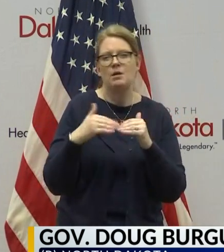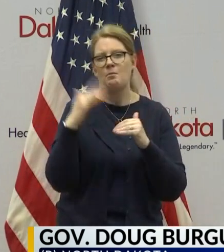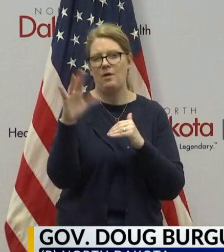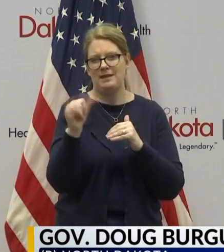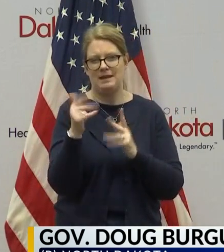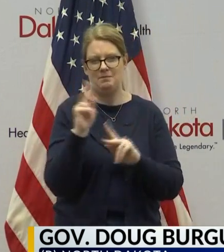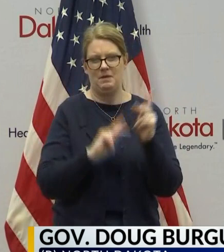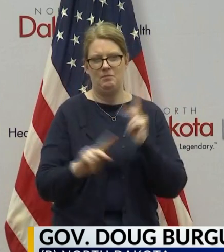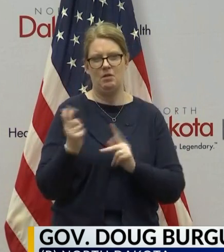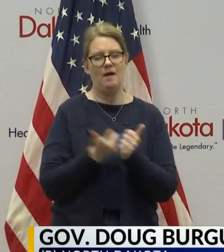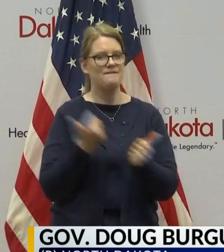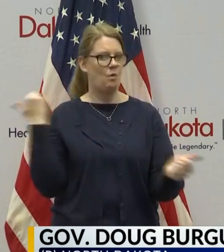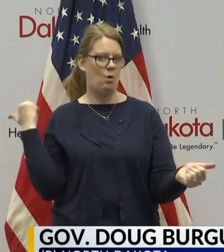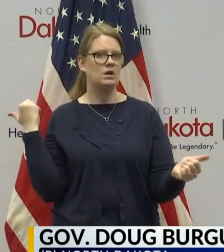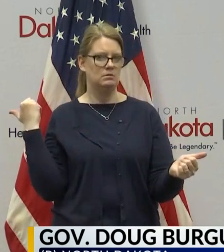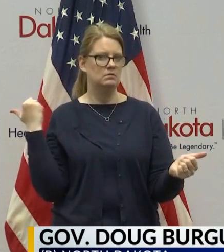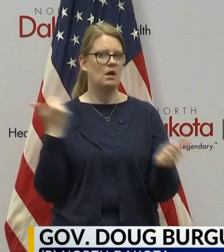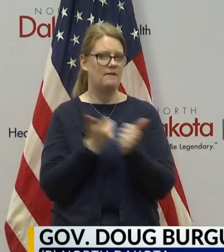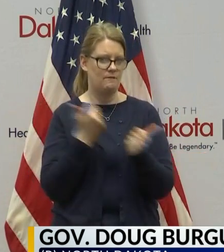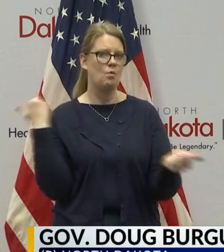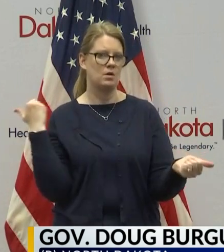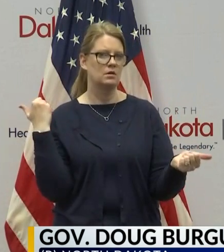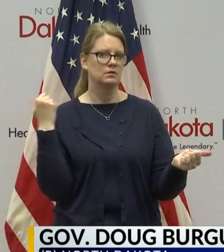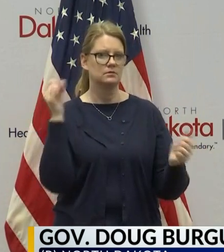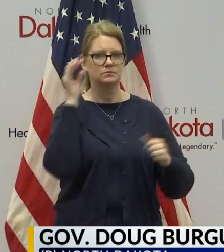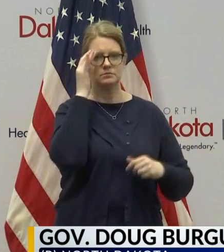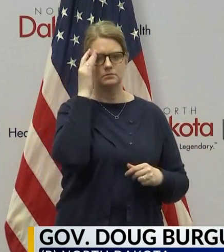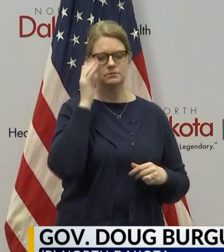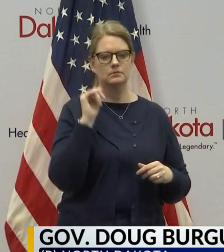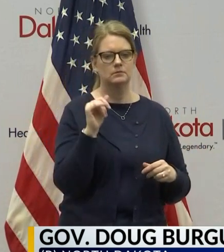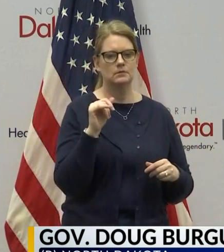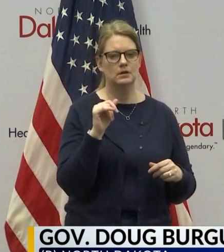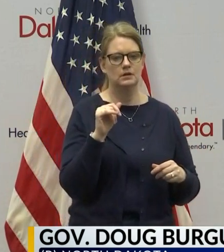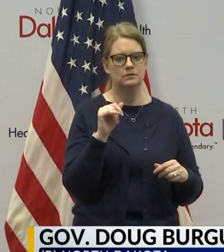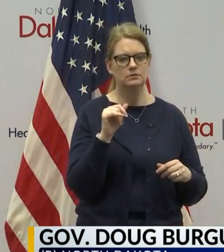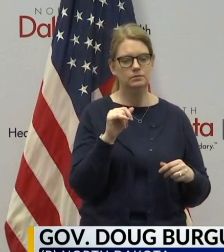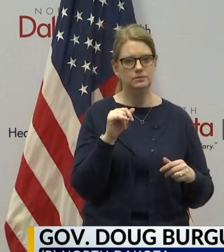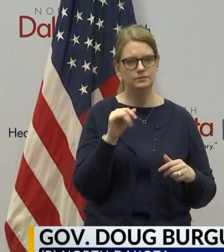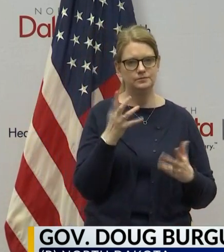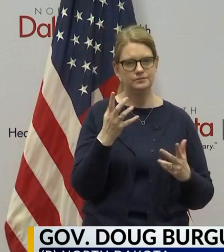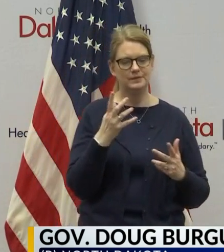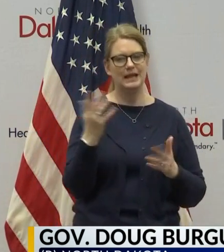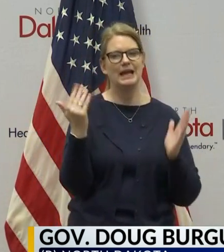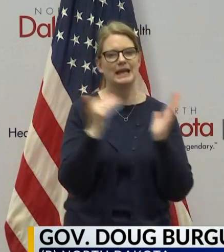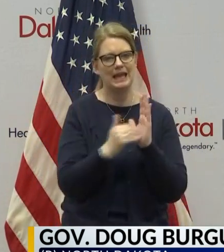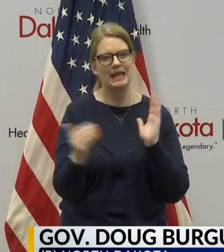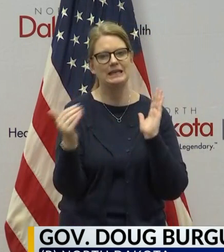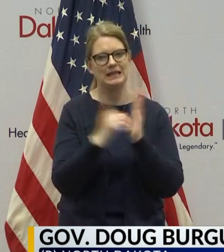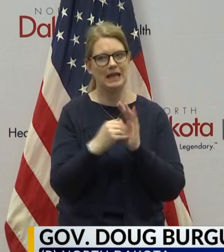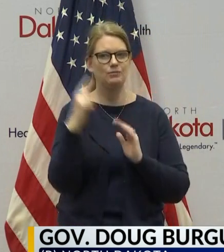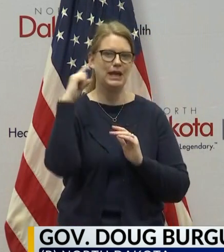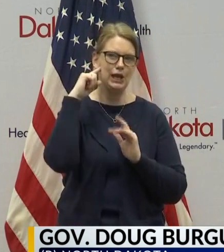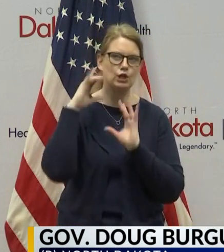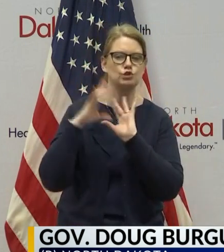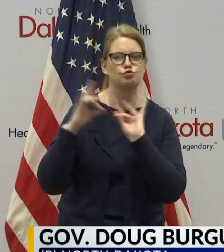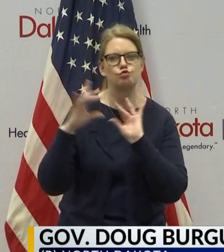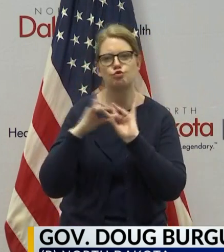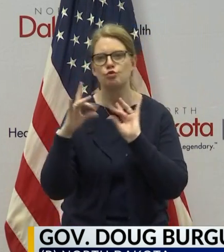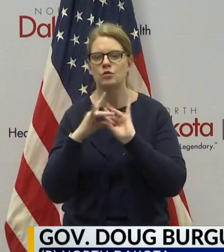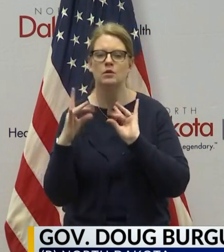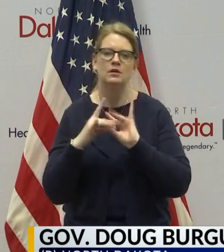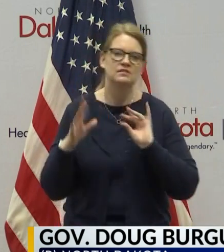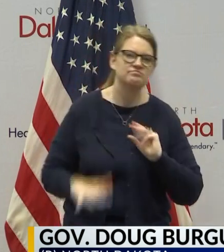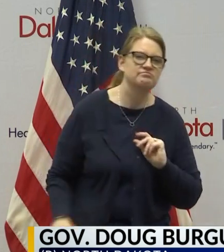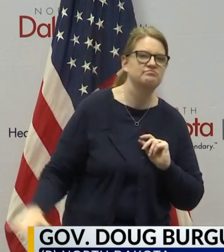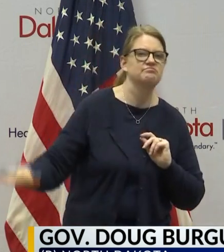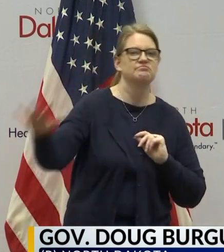people. I want to just take a double click on that. We continue to hear anecdotal information from